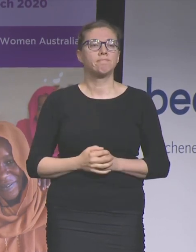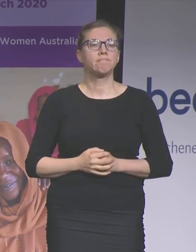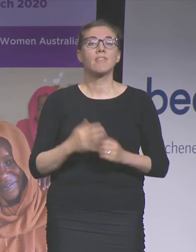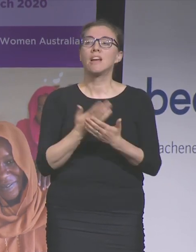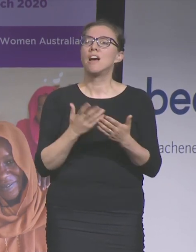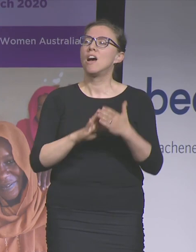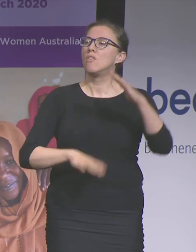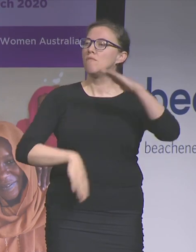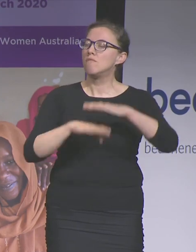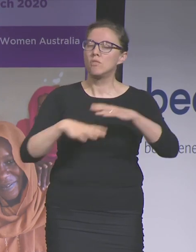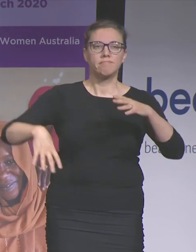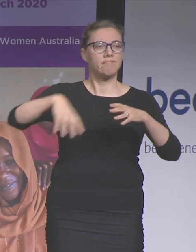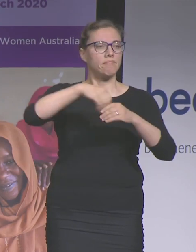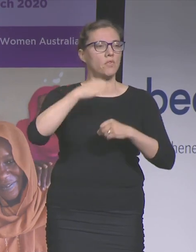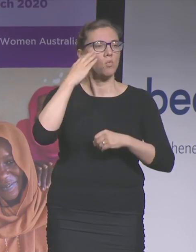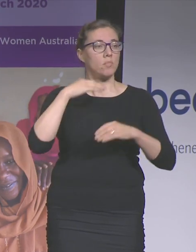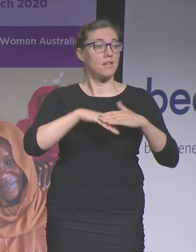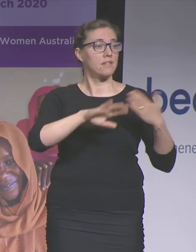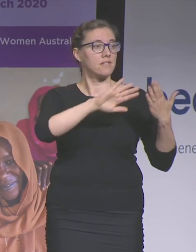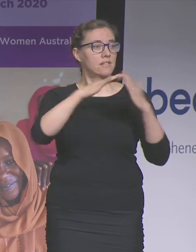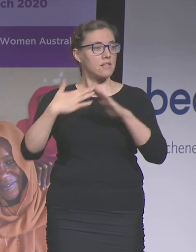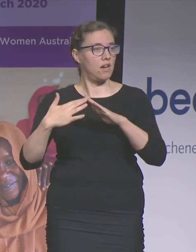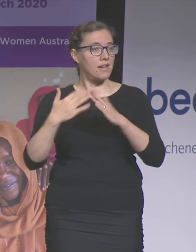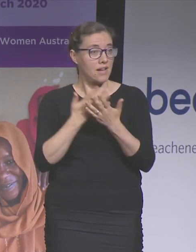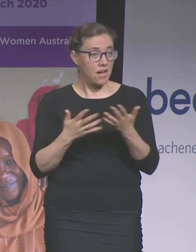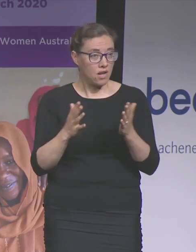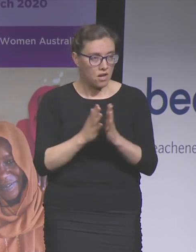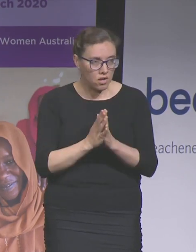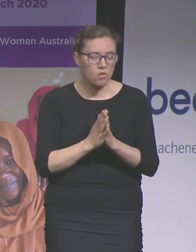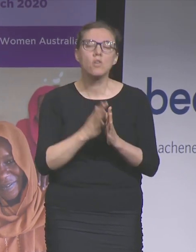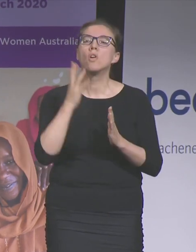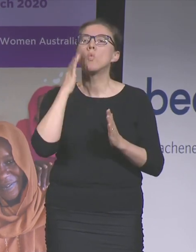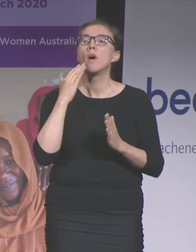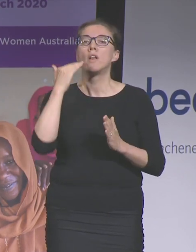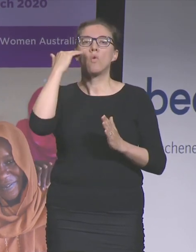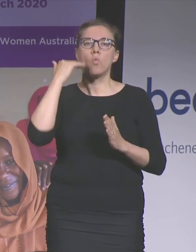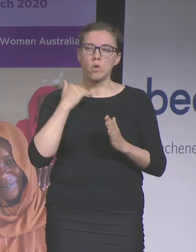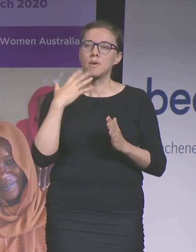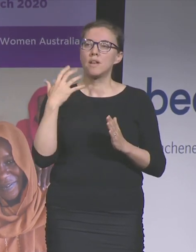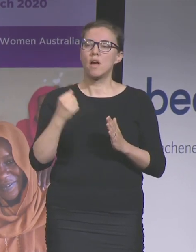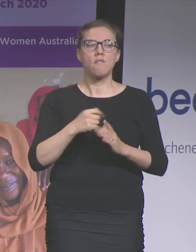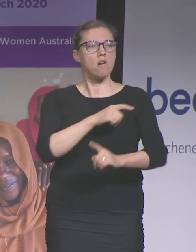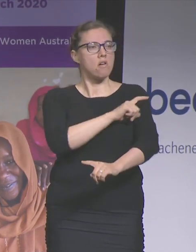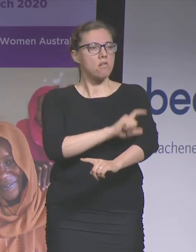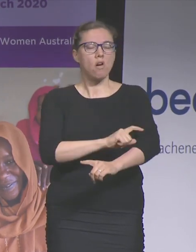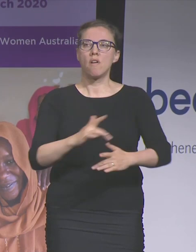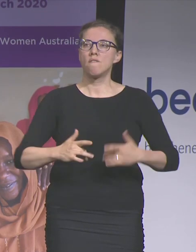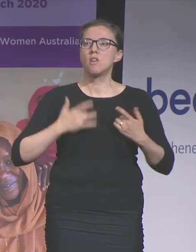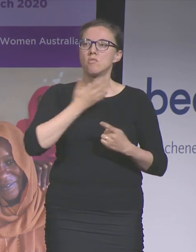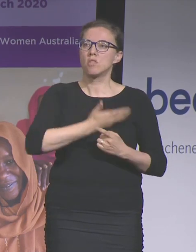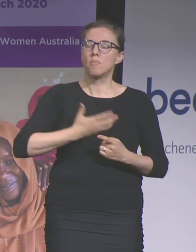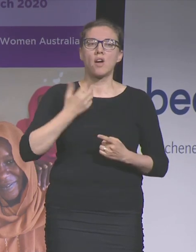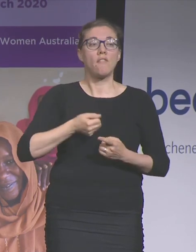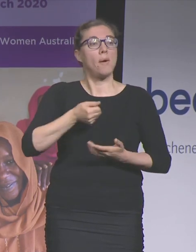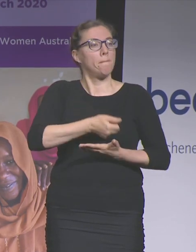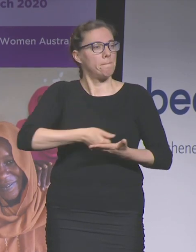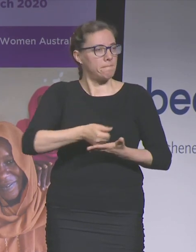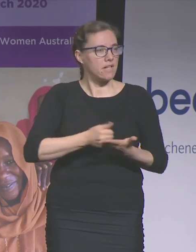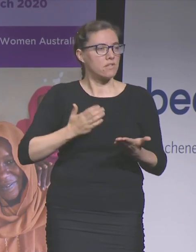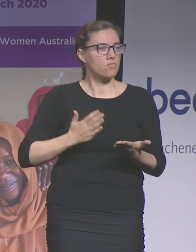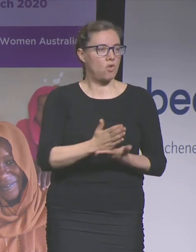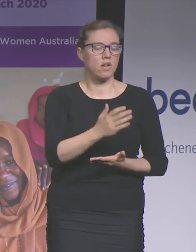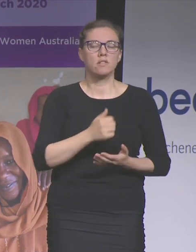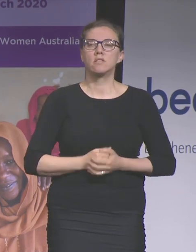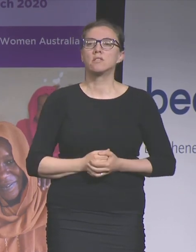society can only be achieved when women are confident and secure in their most basic rights and that is why we need to invest in women's economic